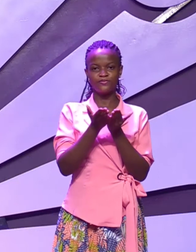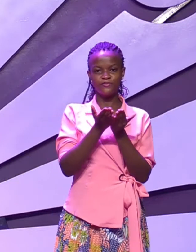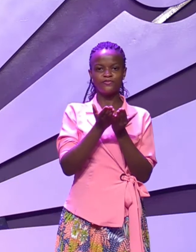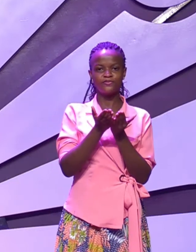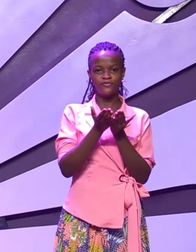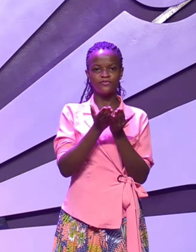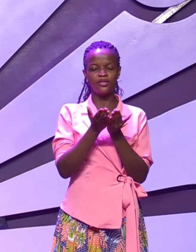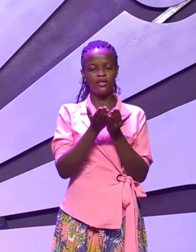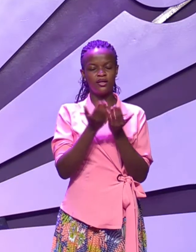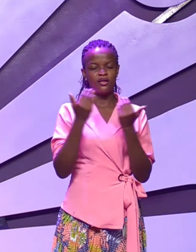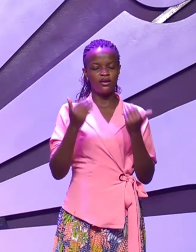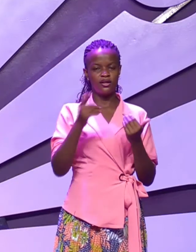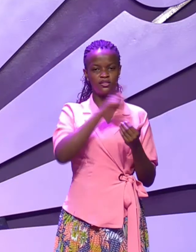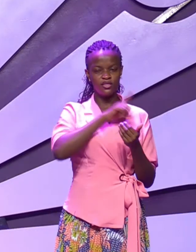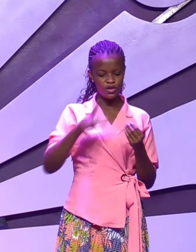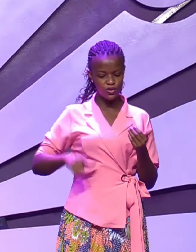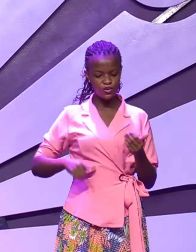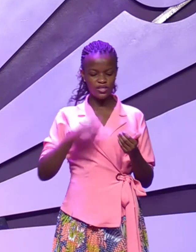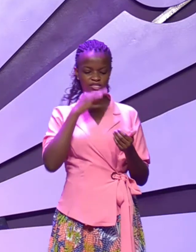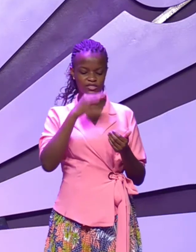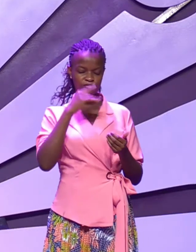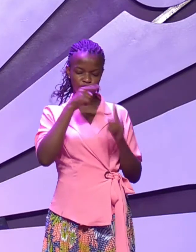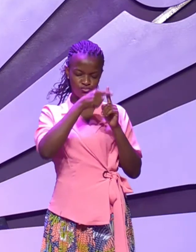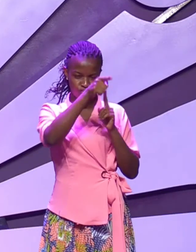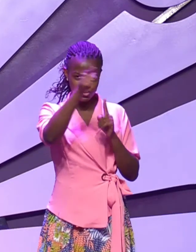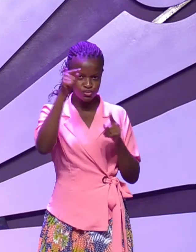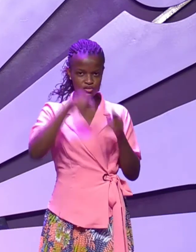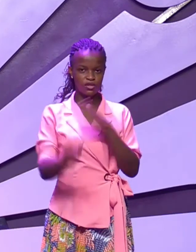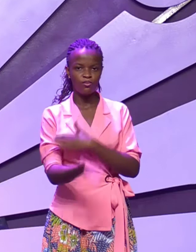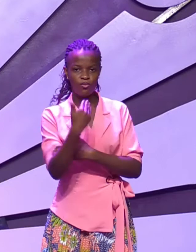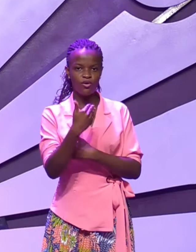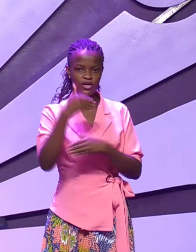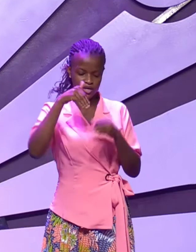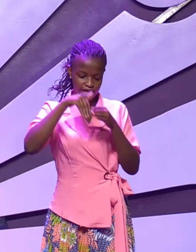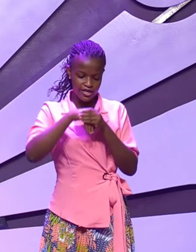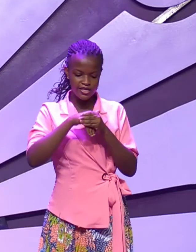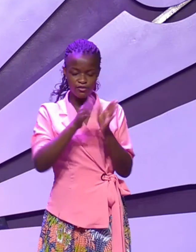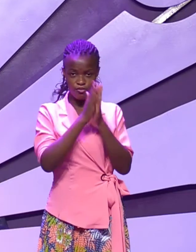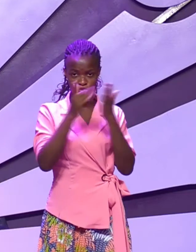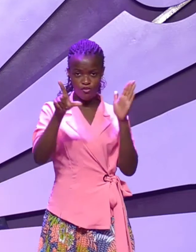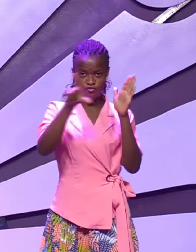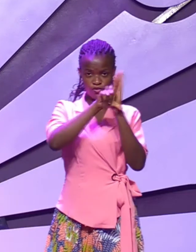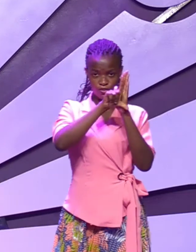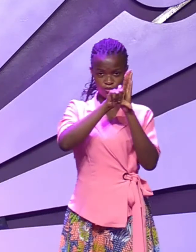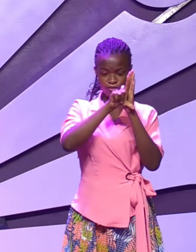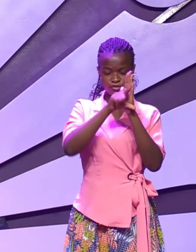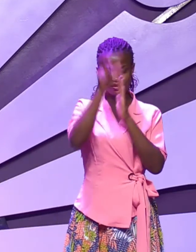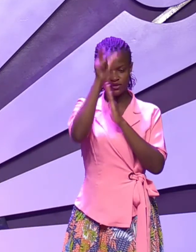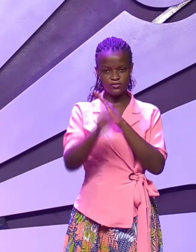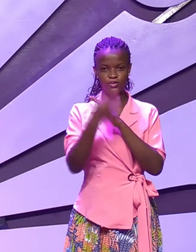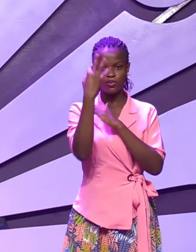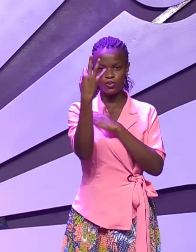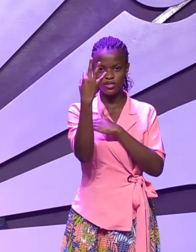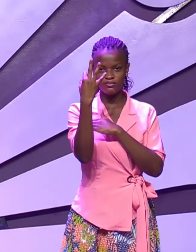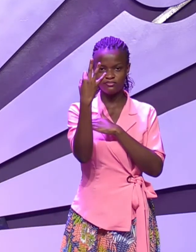may the Lord speak to you this morning in the book of Deuteronomy chapter 3